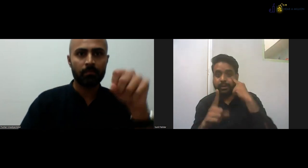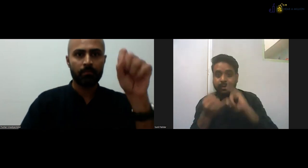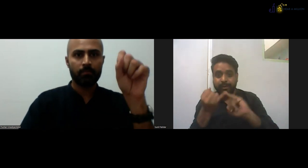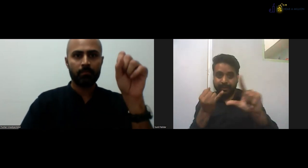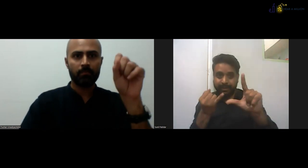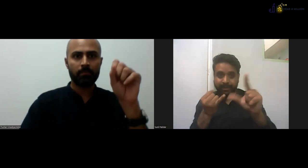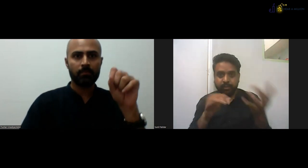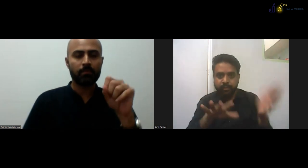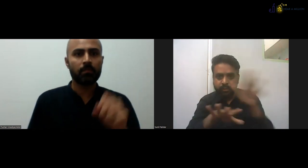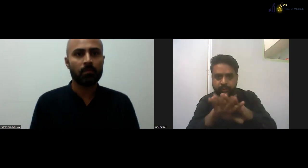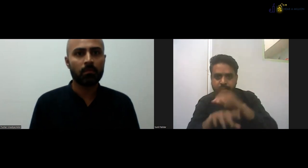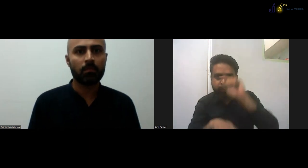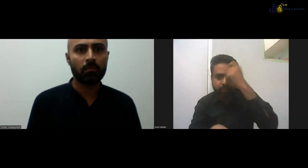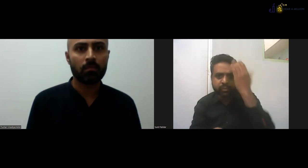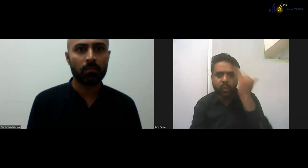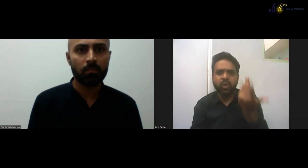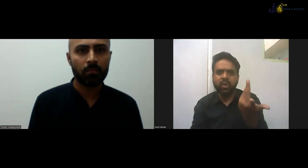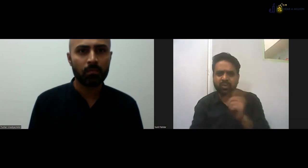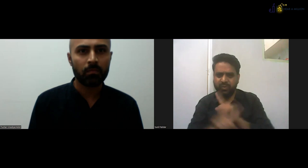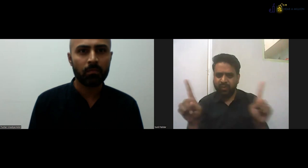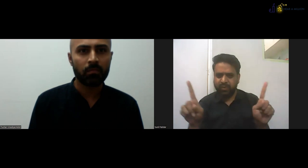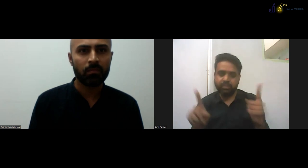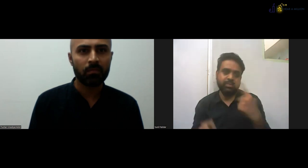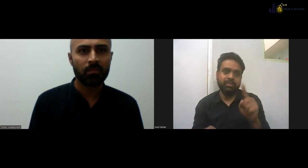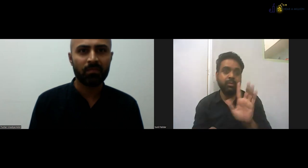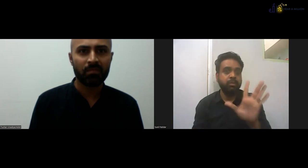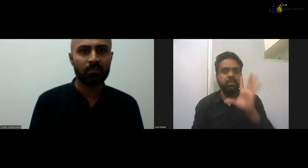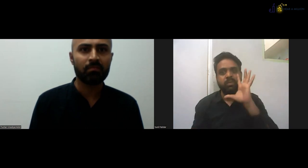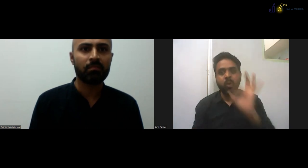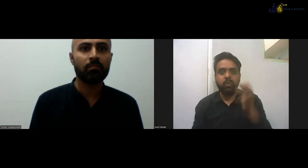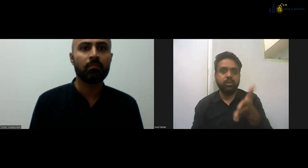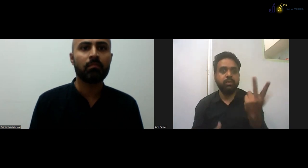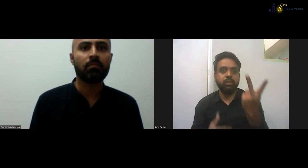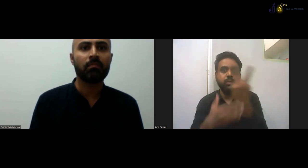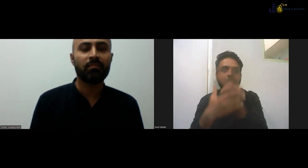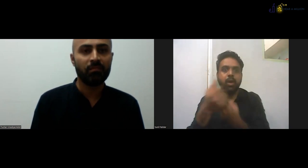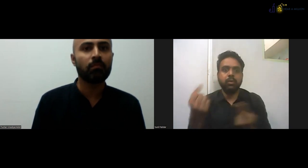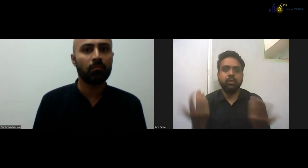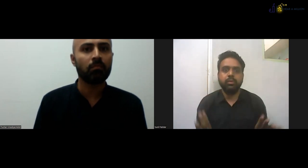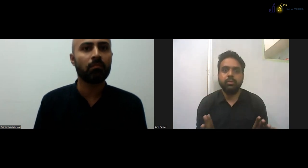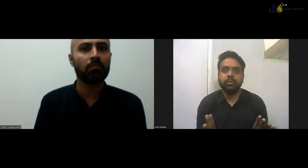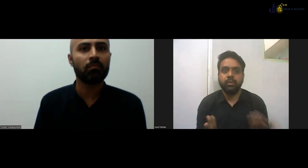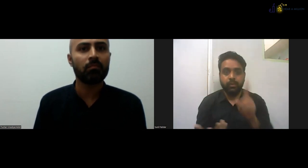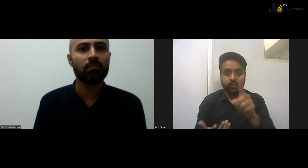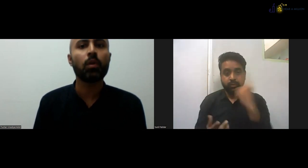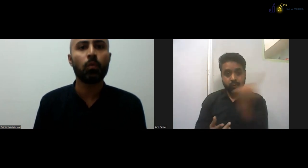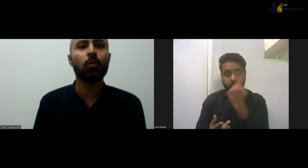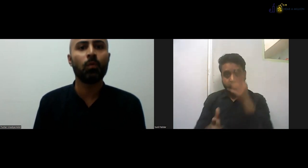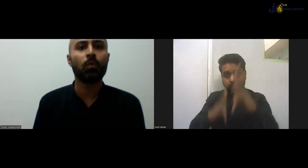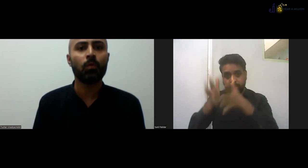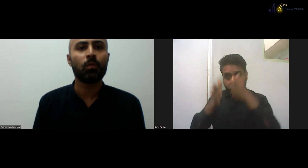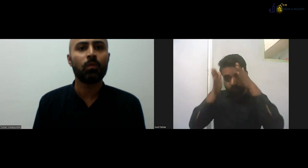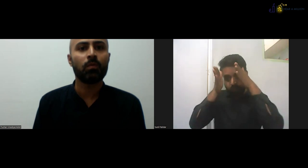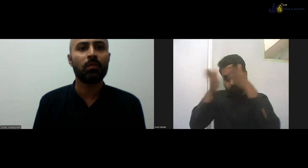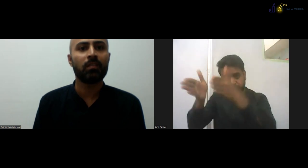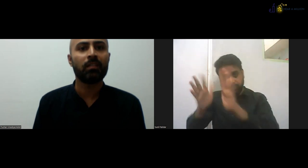Yes. So what Sullivan has explained about the DTISL course, people are saying that why we need to have a, why we